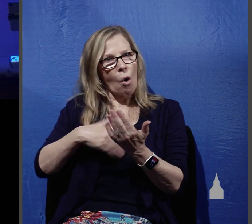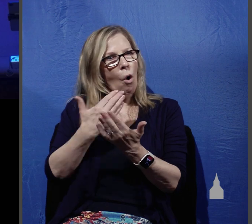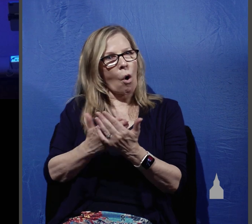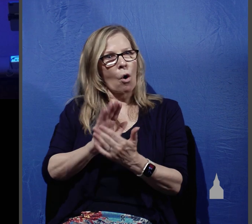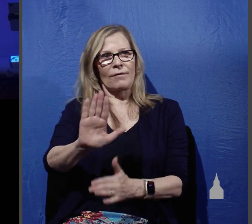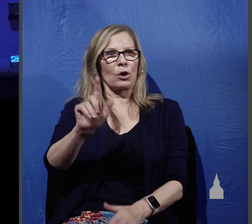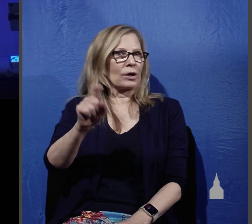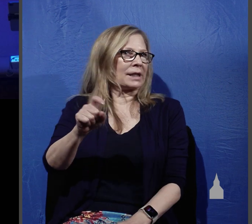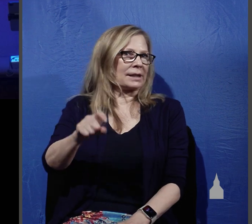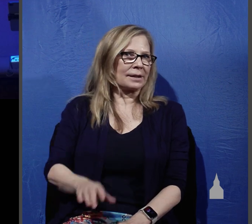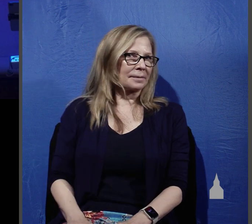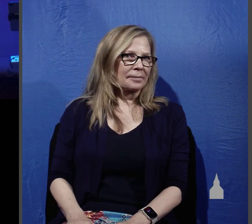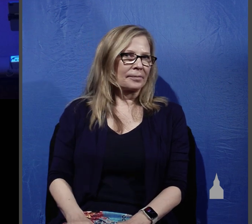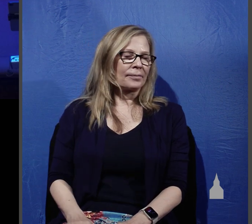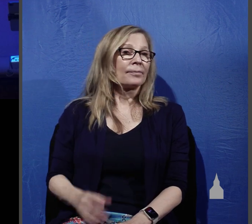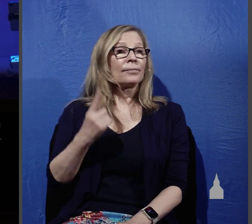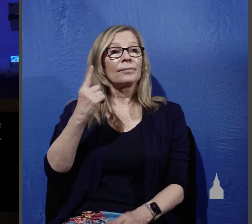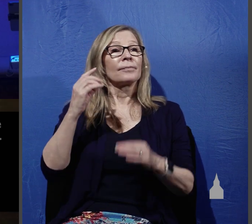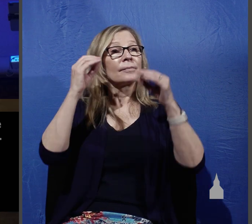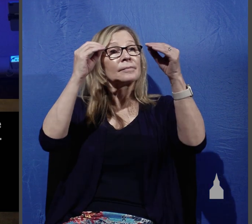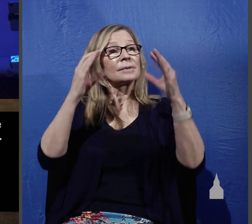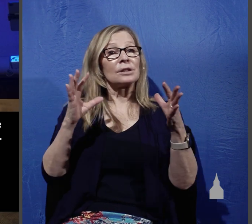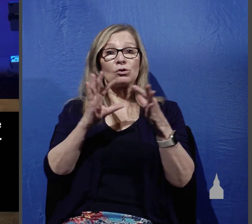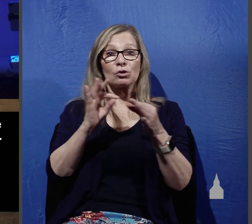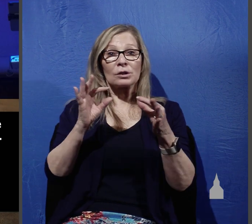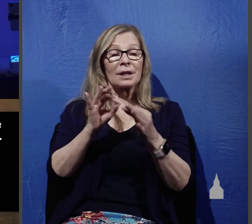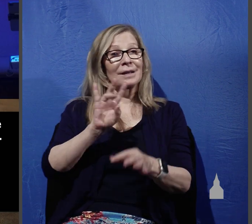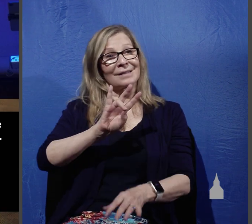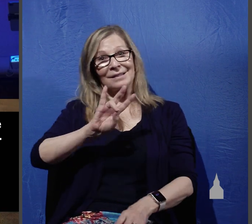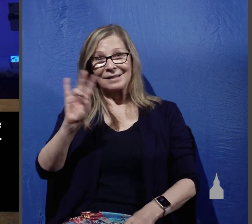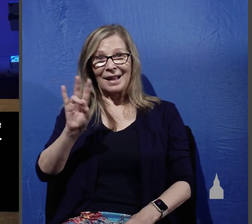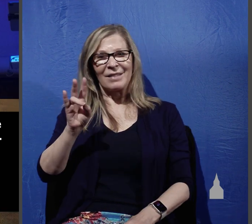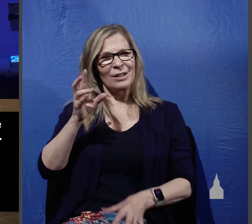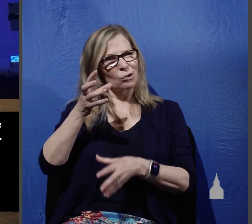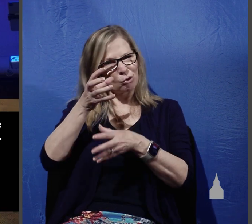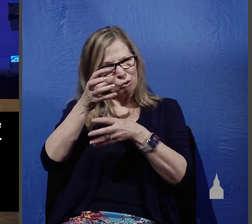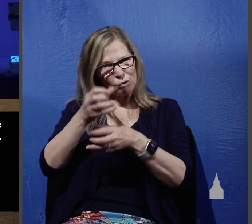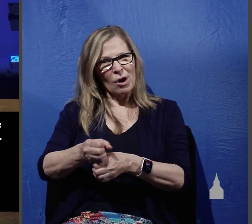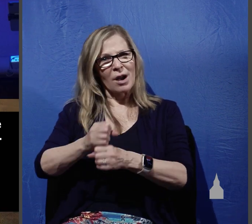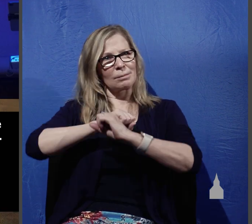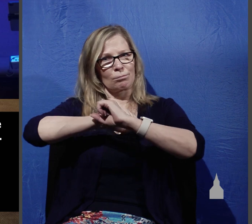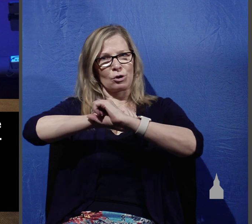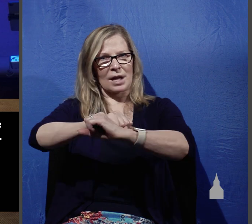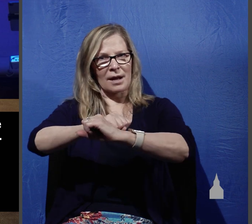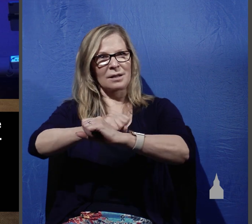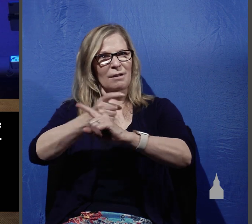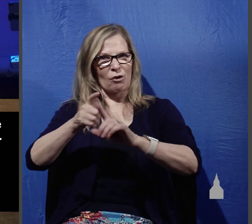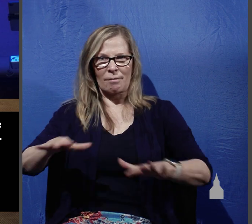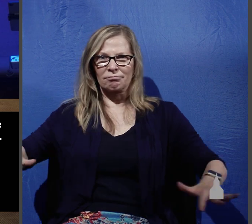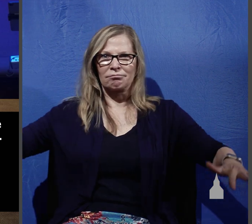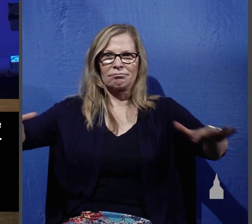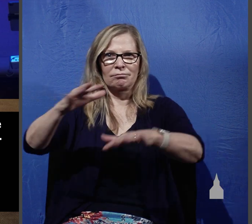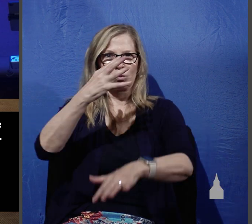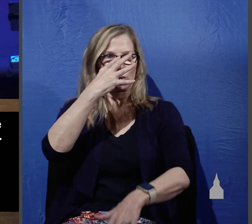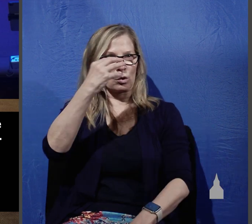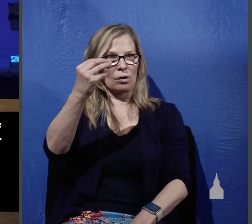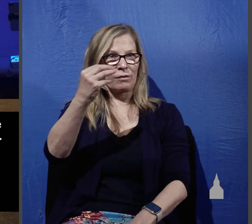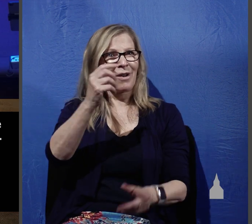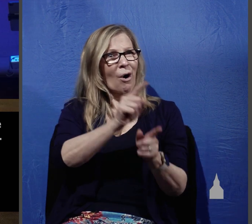pointed out he said the 70 were not only to trust the Lord to protect them from the wolves but also to supply their basic necessities that's exactly